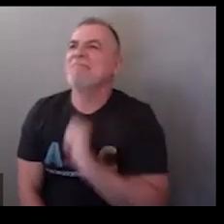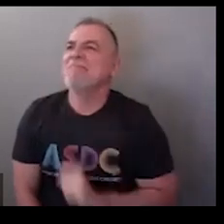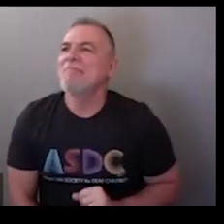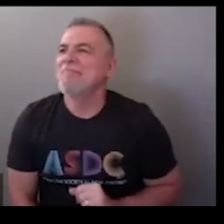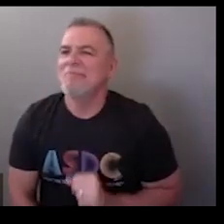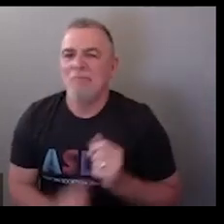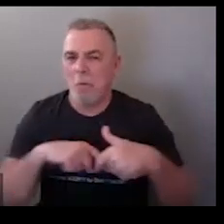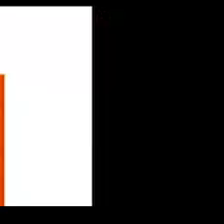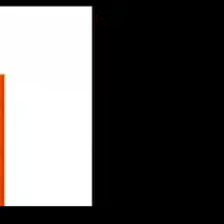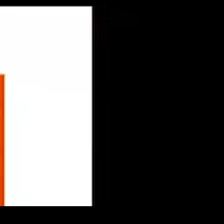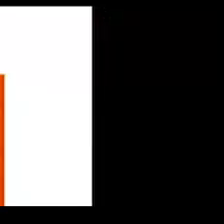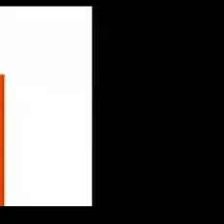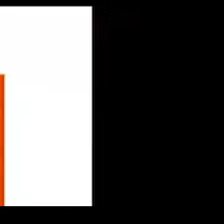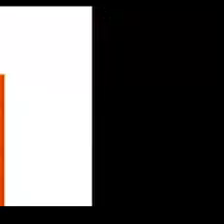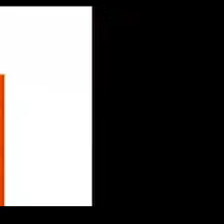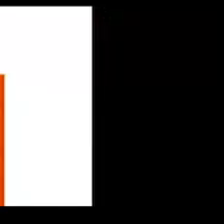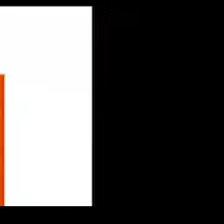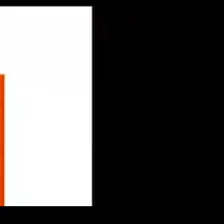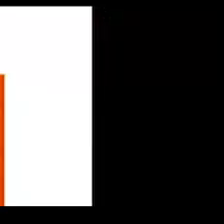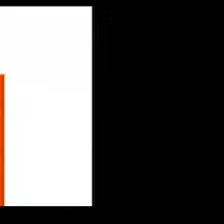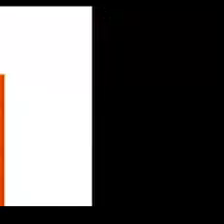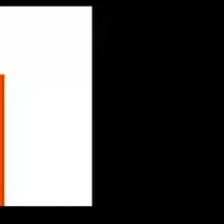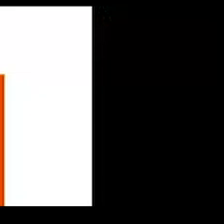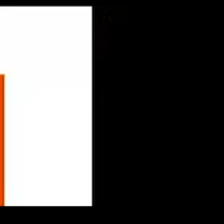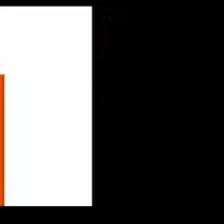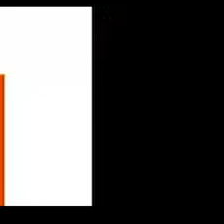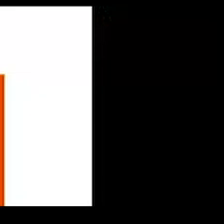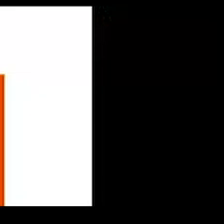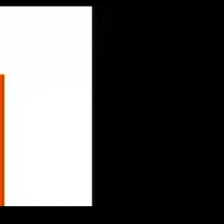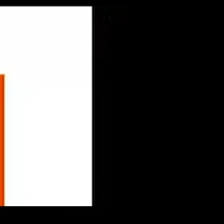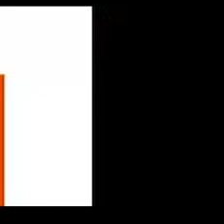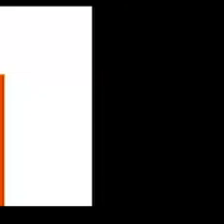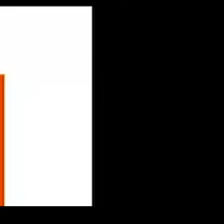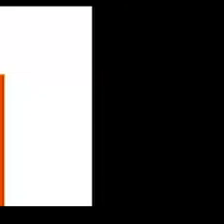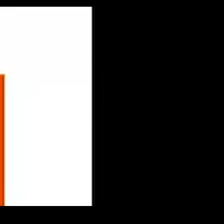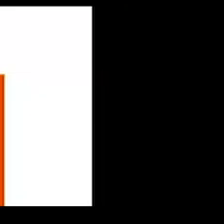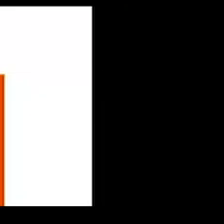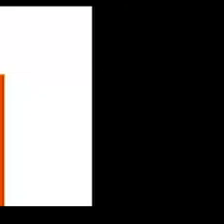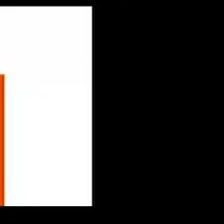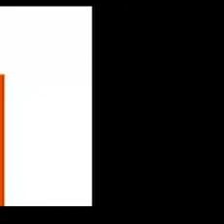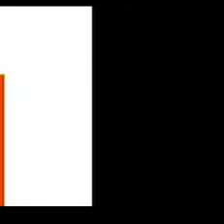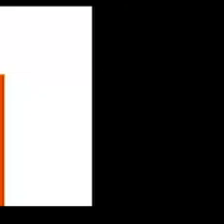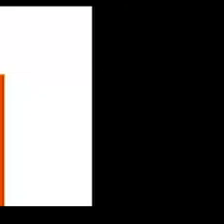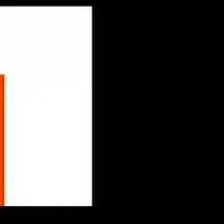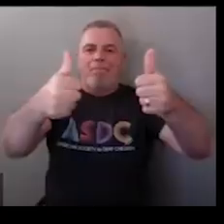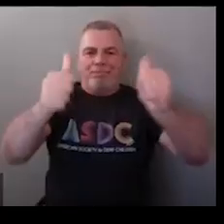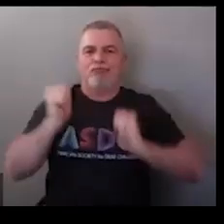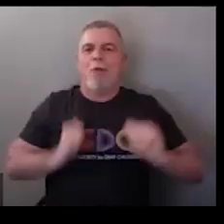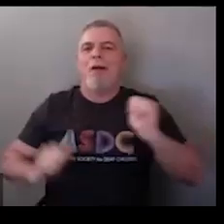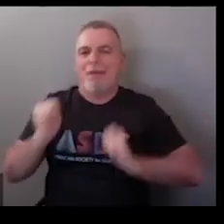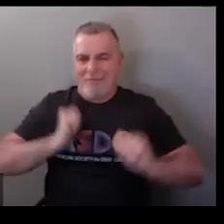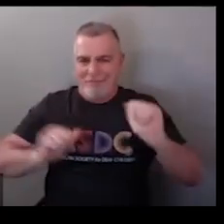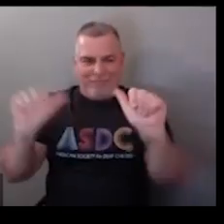go ahead so was the sign for drama with thumbs up I'm sorry didn't quite see from the ankle thumbs up